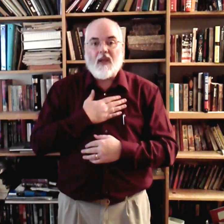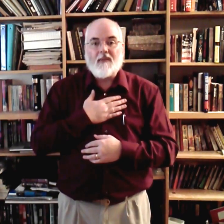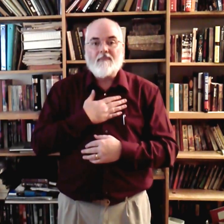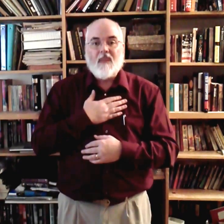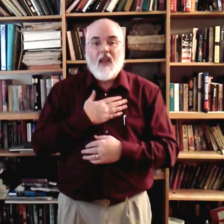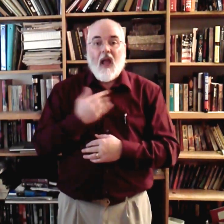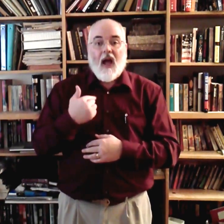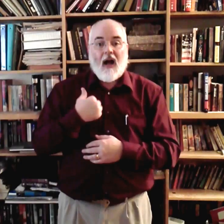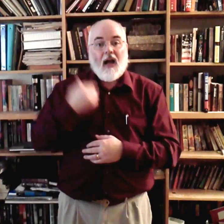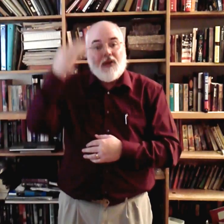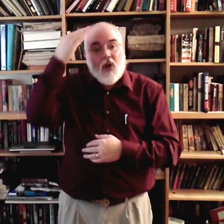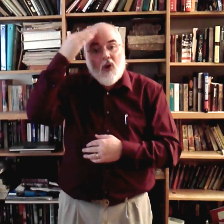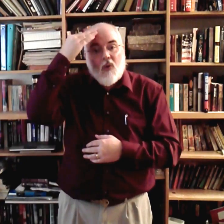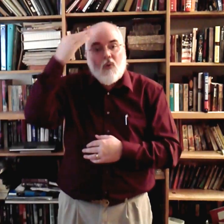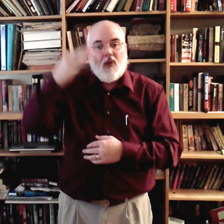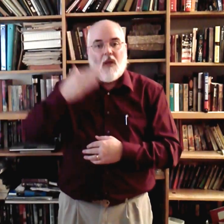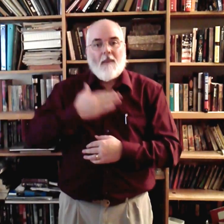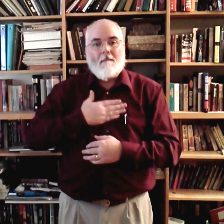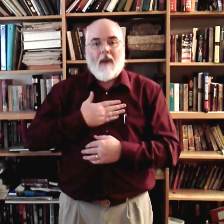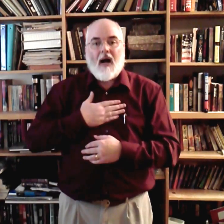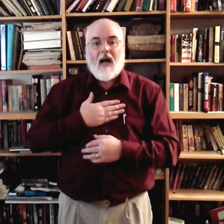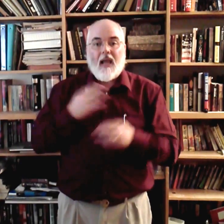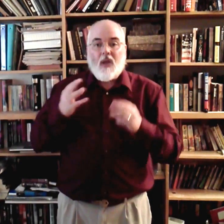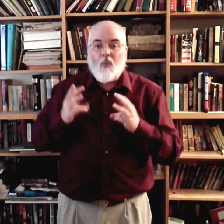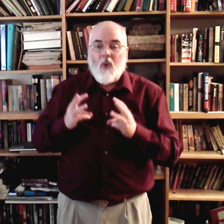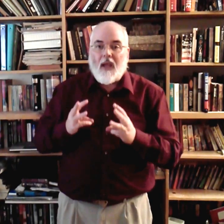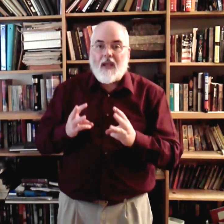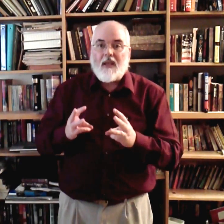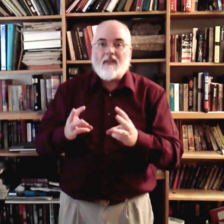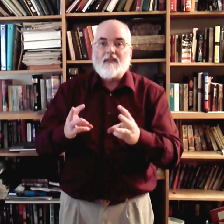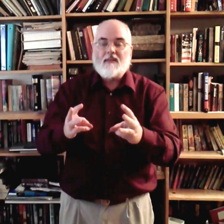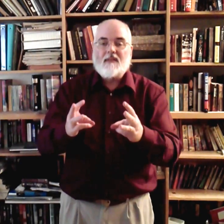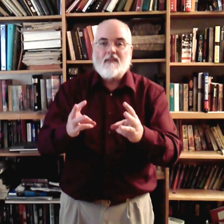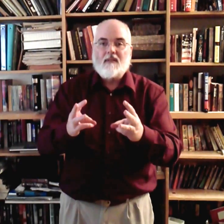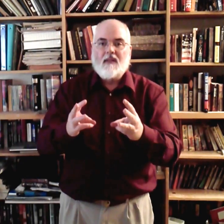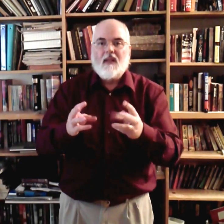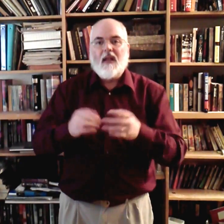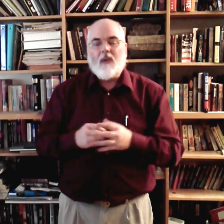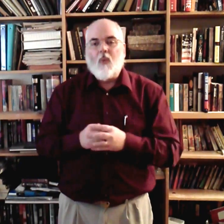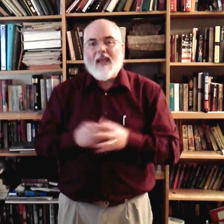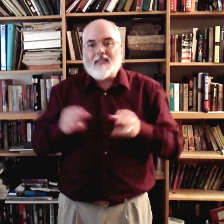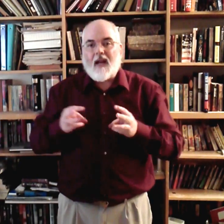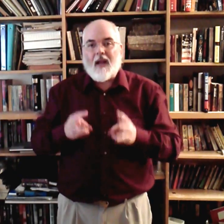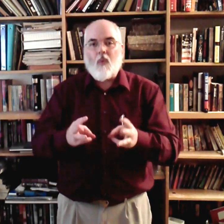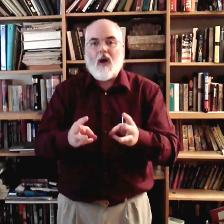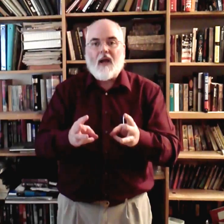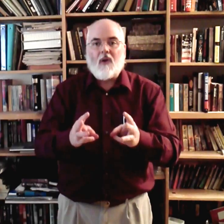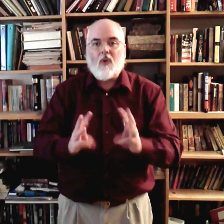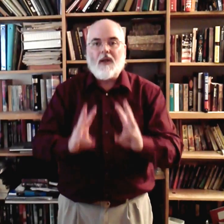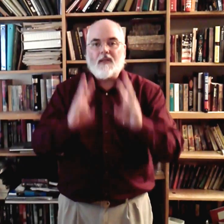Okay? I know my way. And way is kind of like while only it